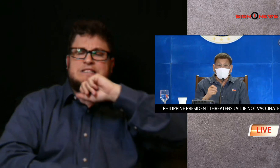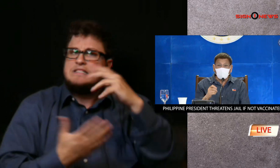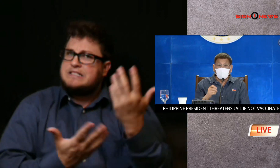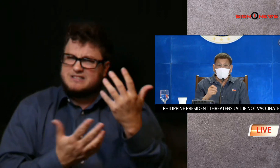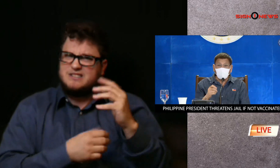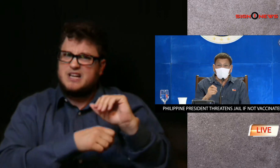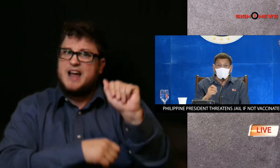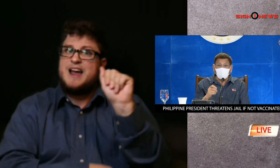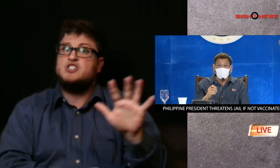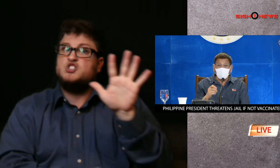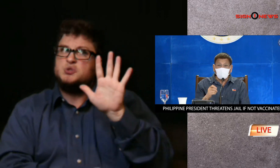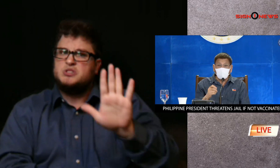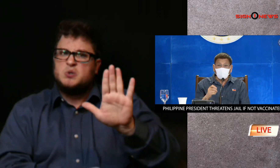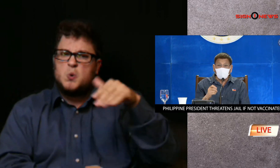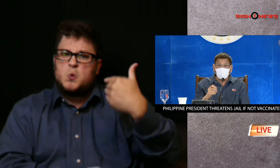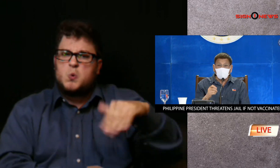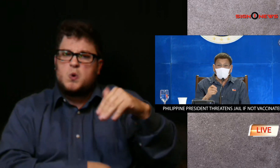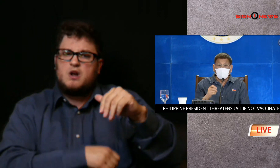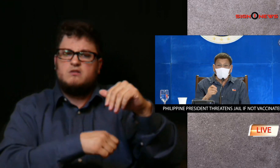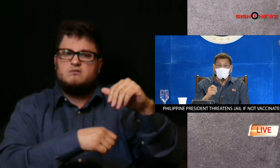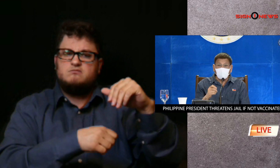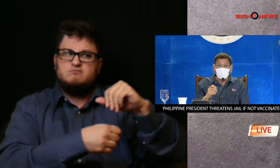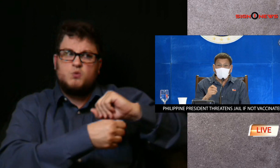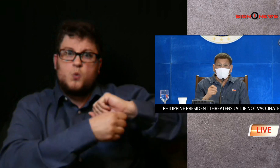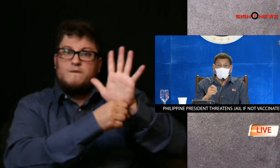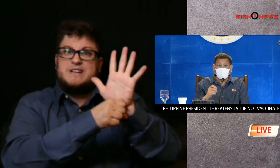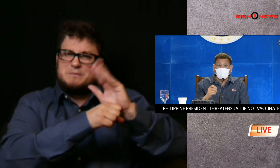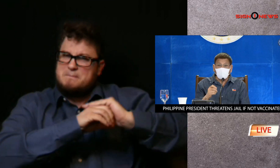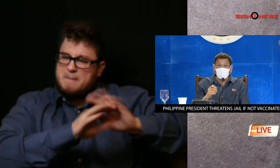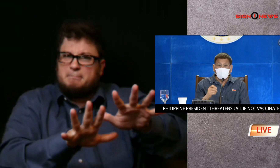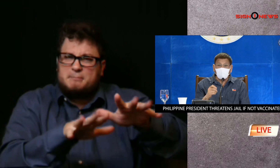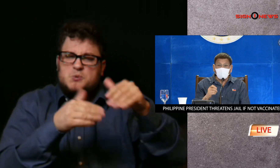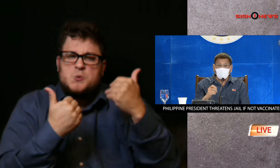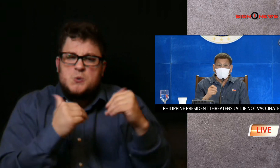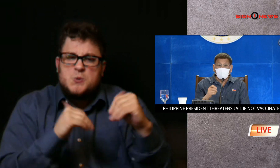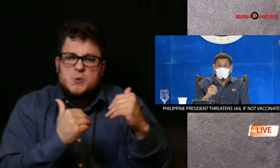the country is currently battling one of asia's worst covid outbreaks